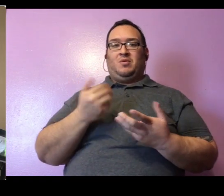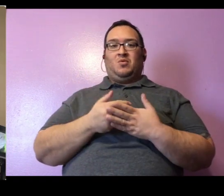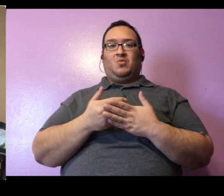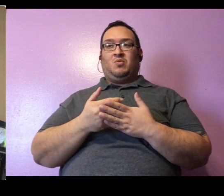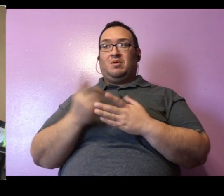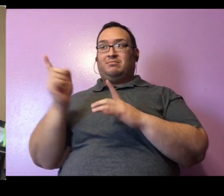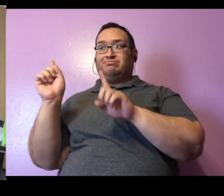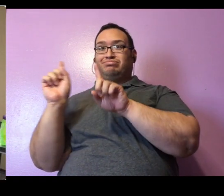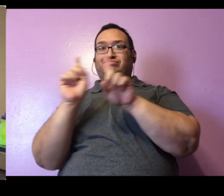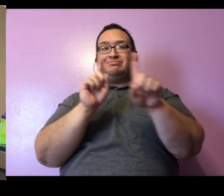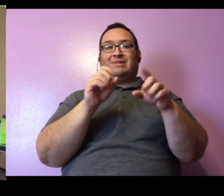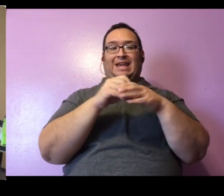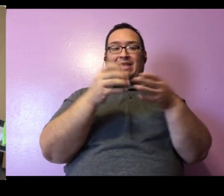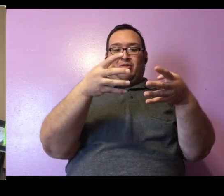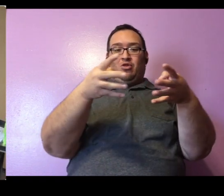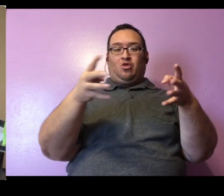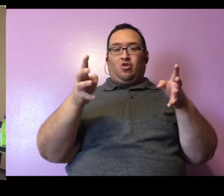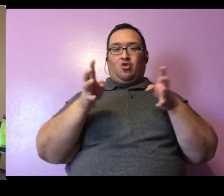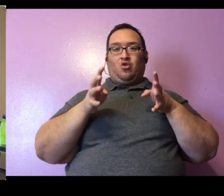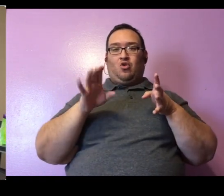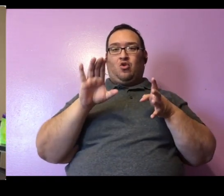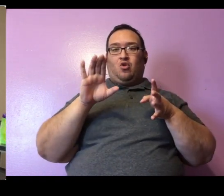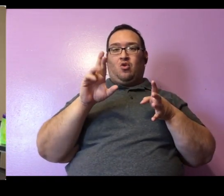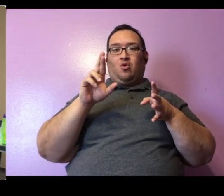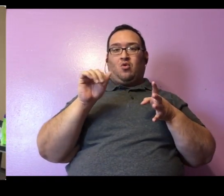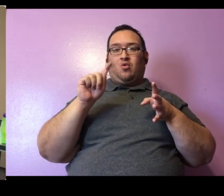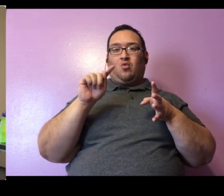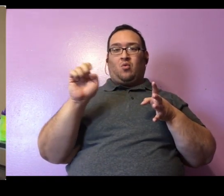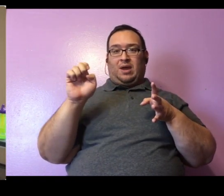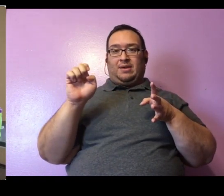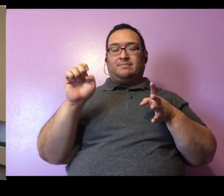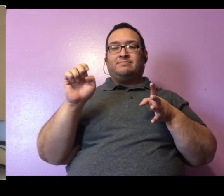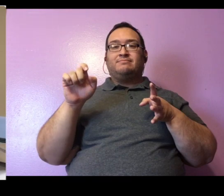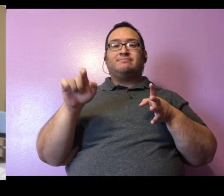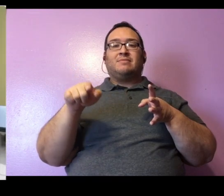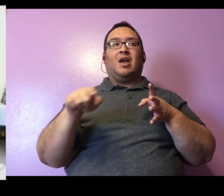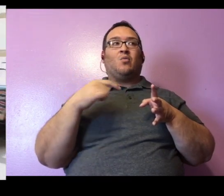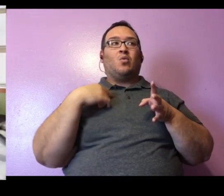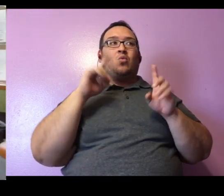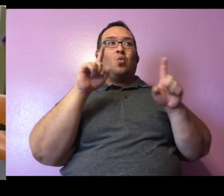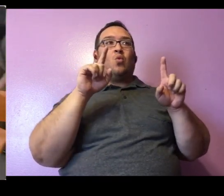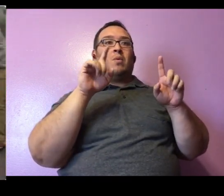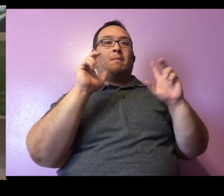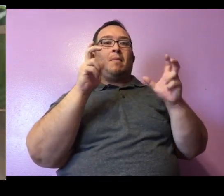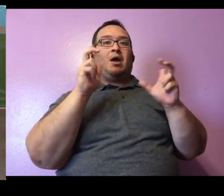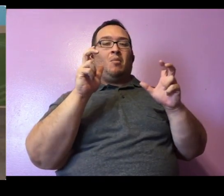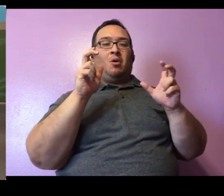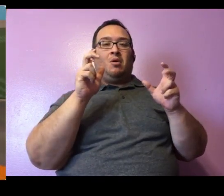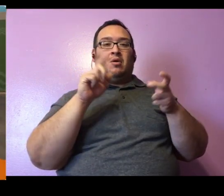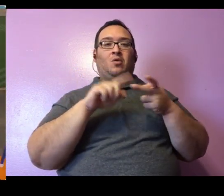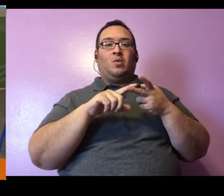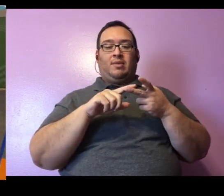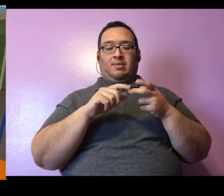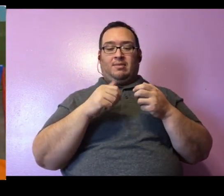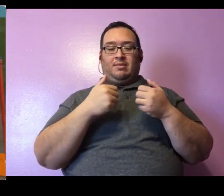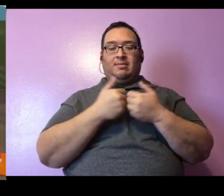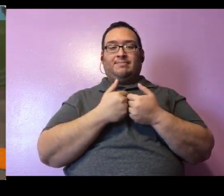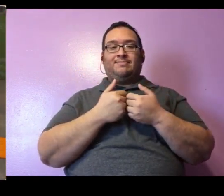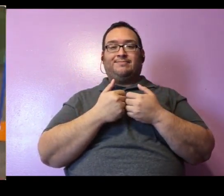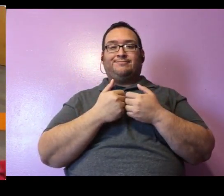Lucille just in her crate, which is kind of like an animal's car, and we would take her to the basketball stadium and